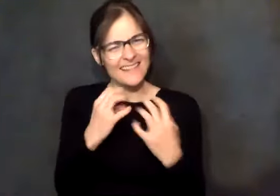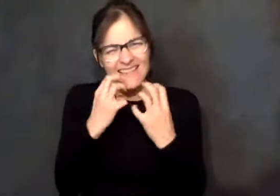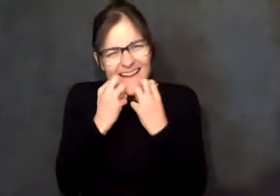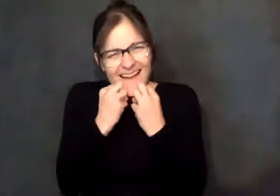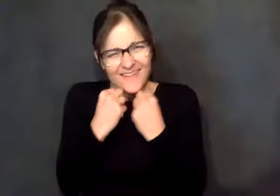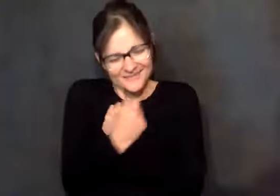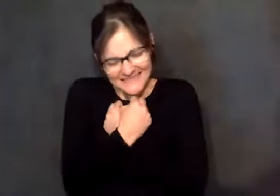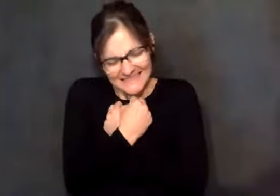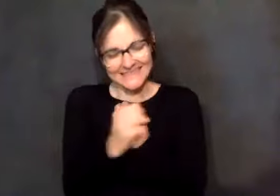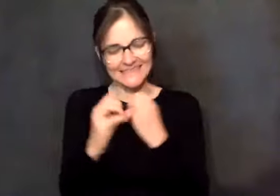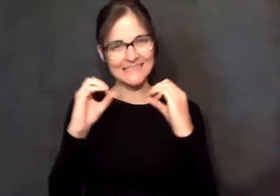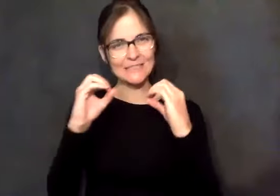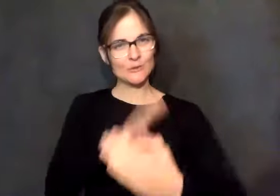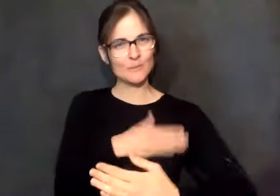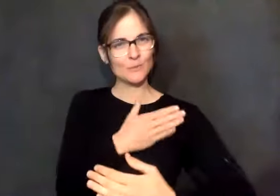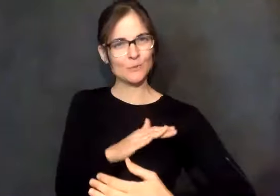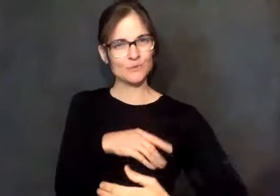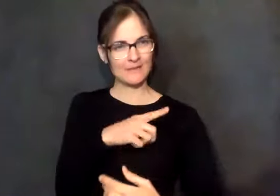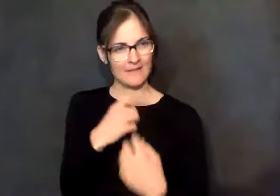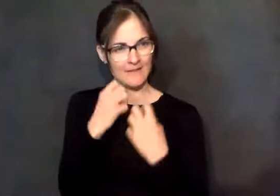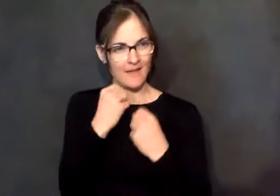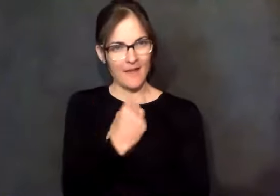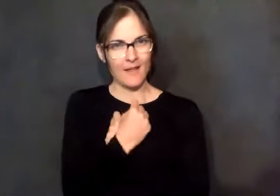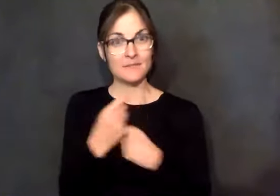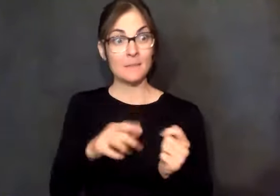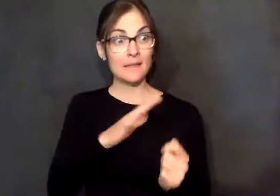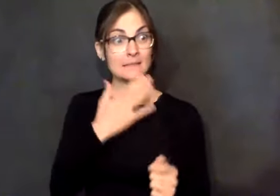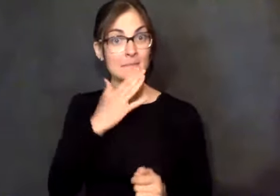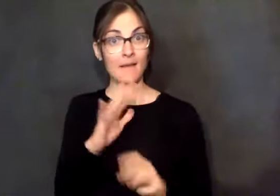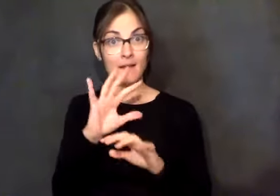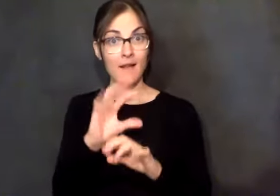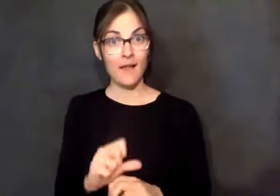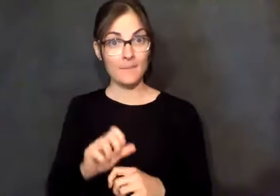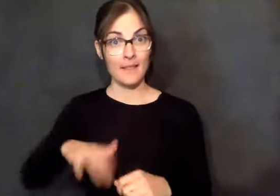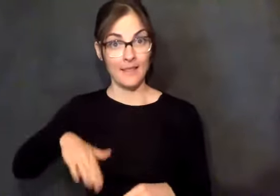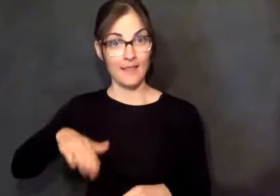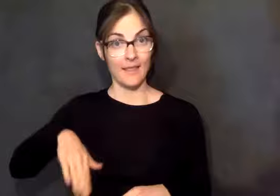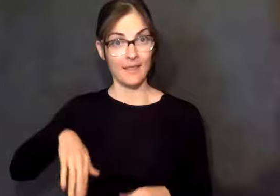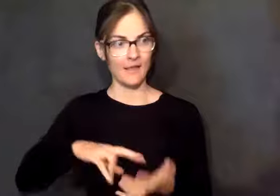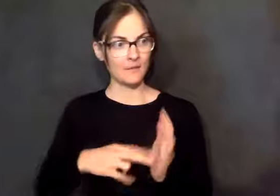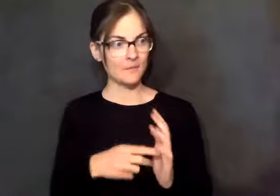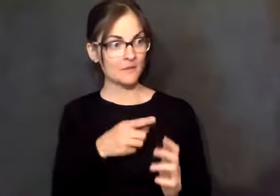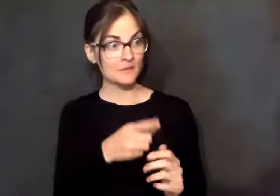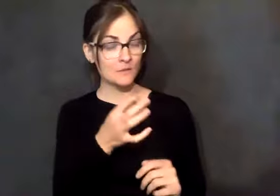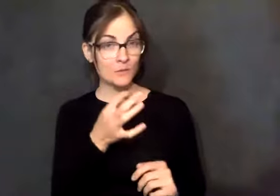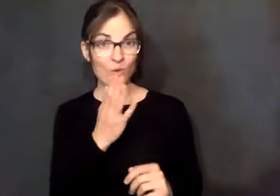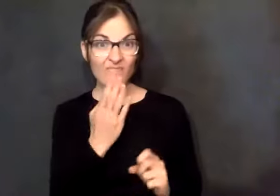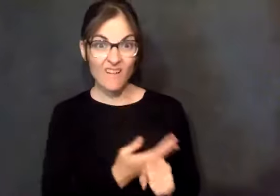world was his music and teaching those kids. And I remember one time when he was visiting, we went to see Mr.